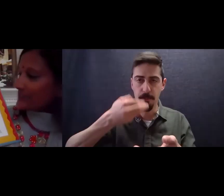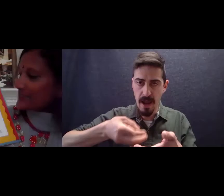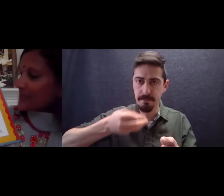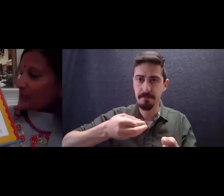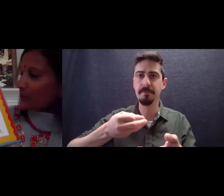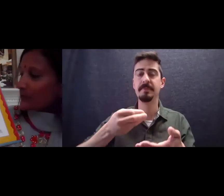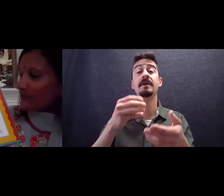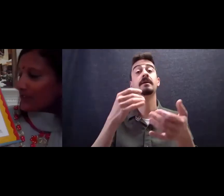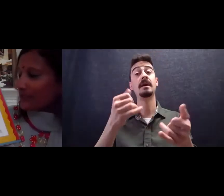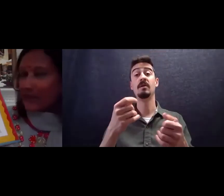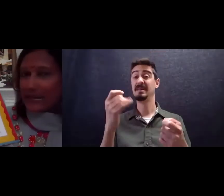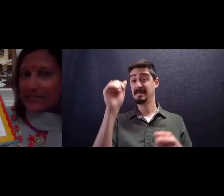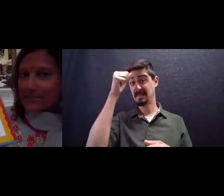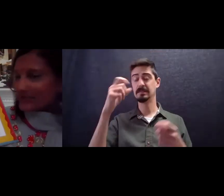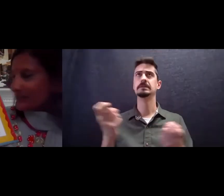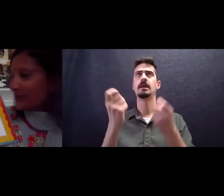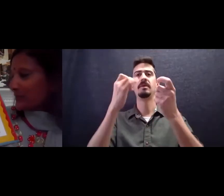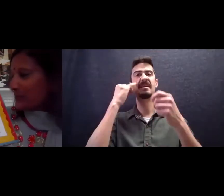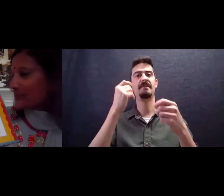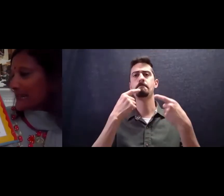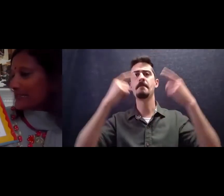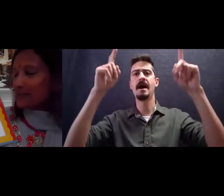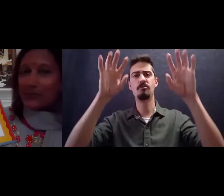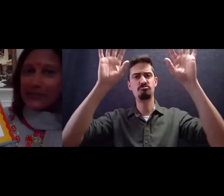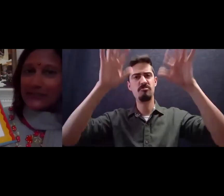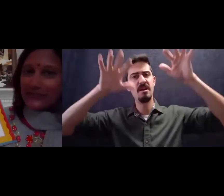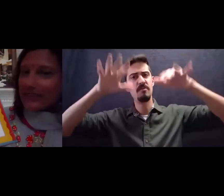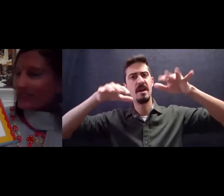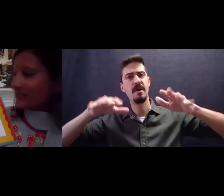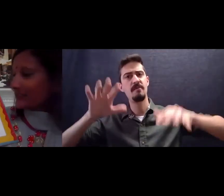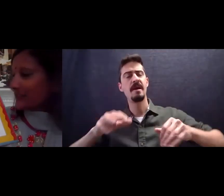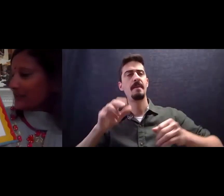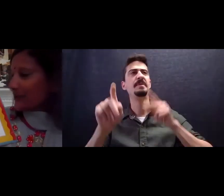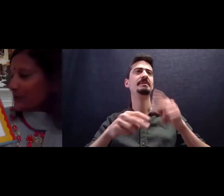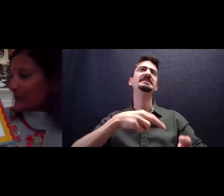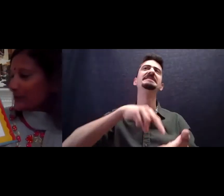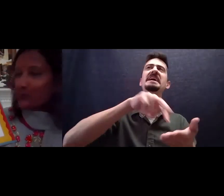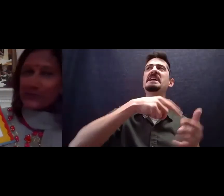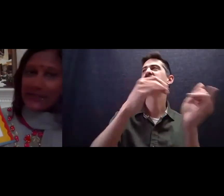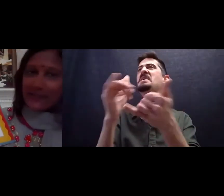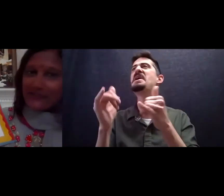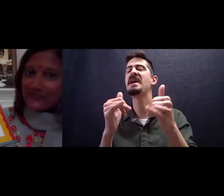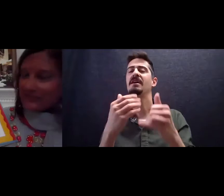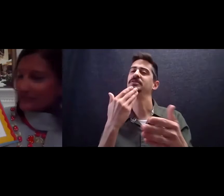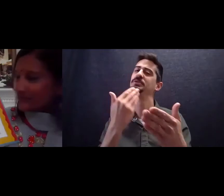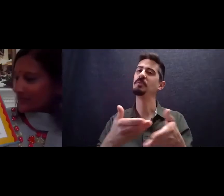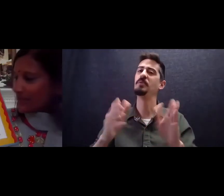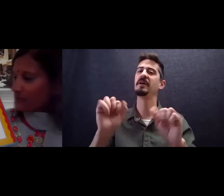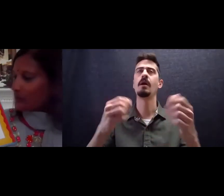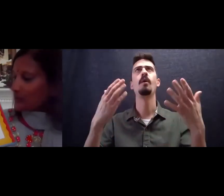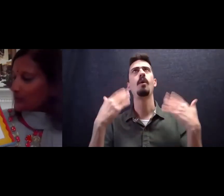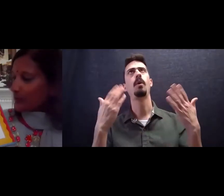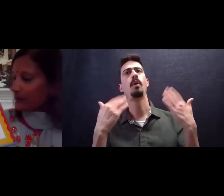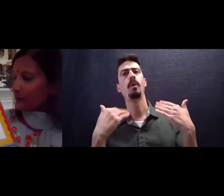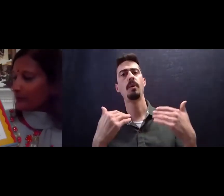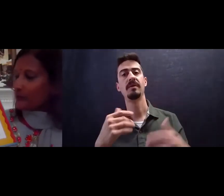Indians celebrate when it finally rains people dance and play in the rain a fun way to cool down I